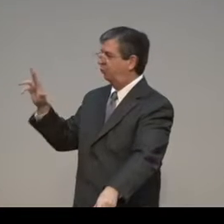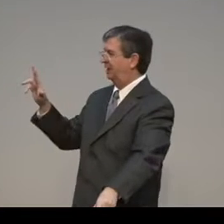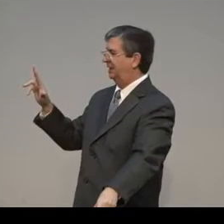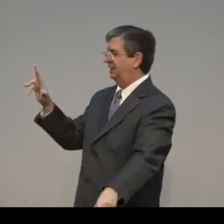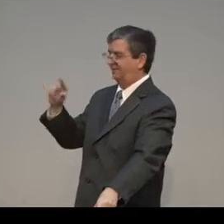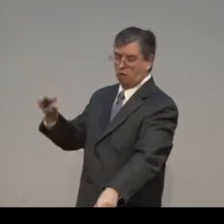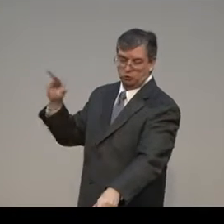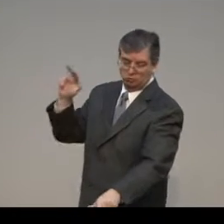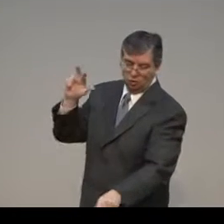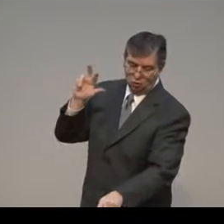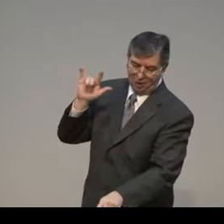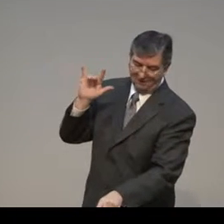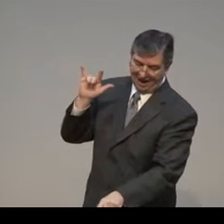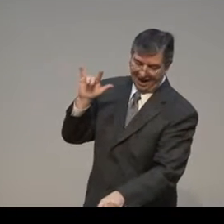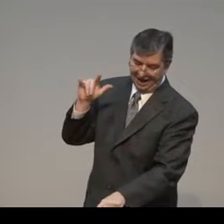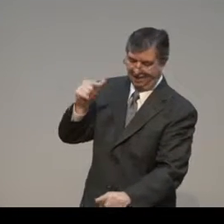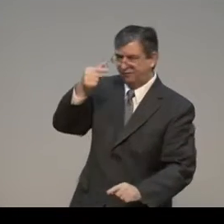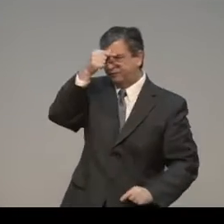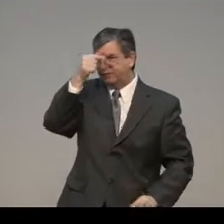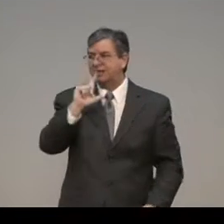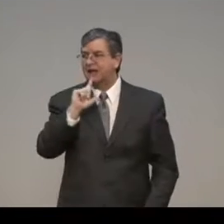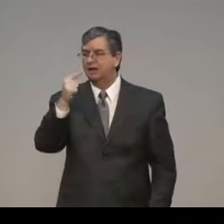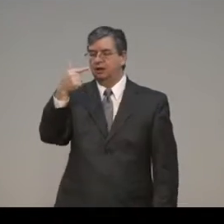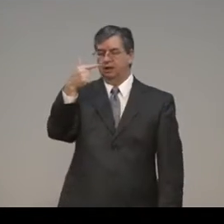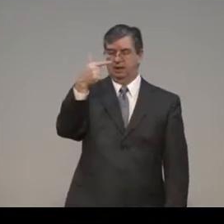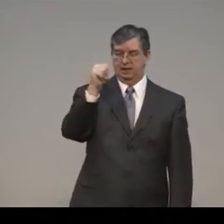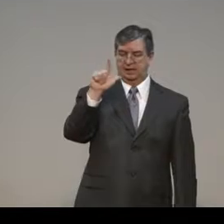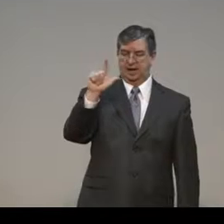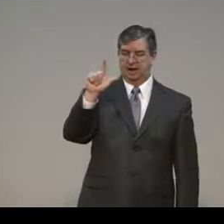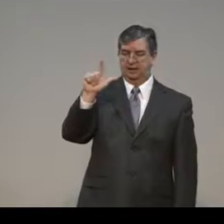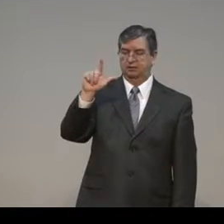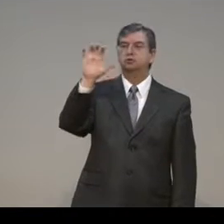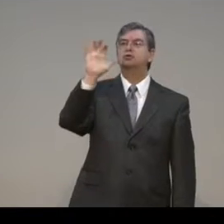Now, Galatians chapter 3, verse 25.